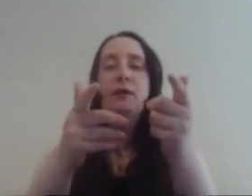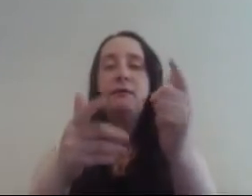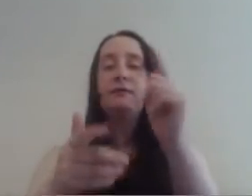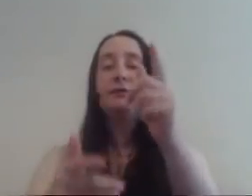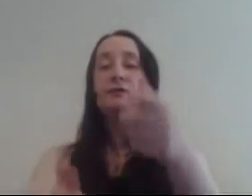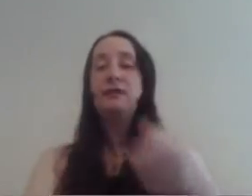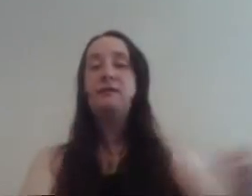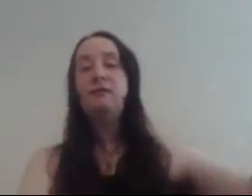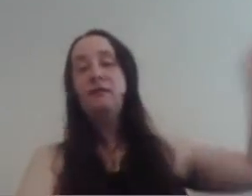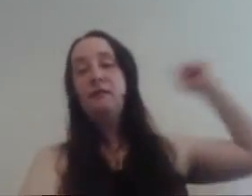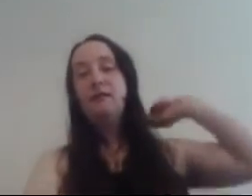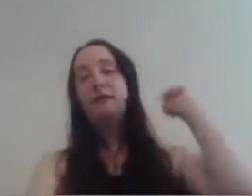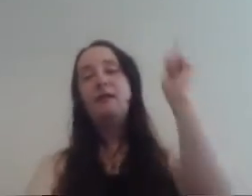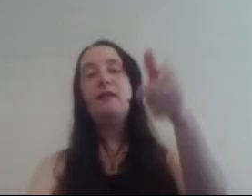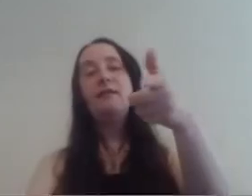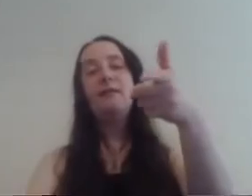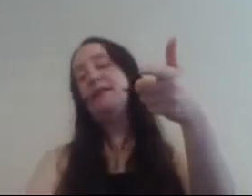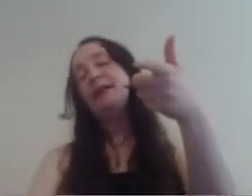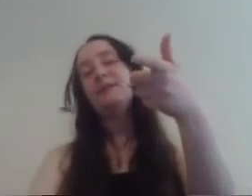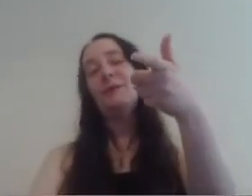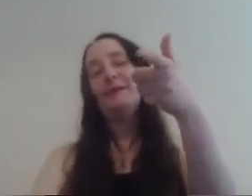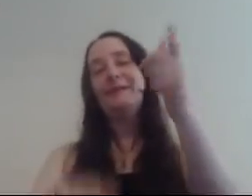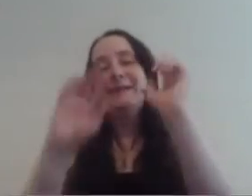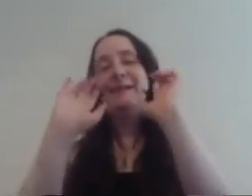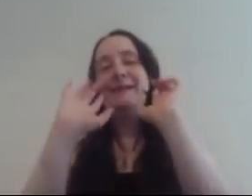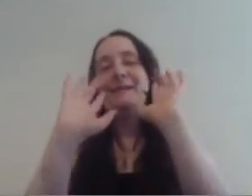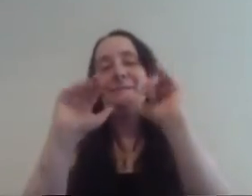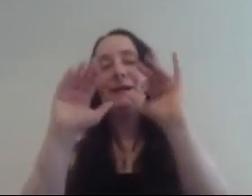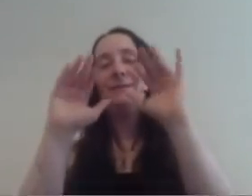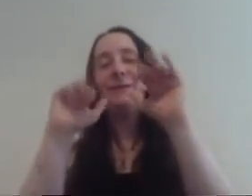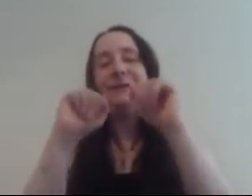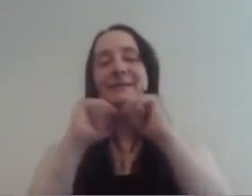I'll see you then in the next one bye everyone everyone